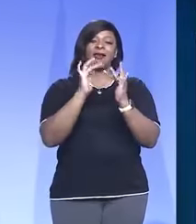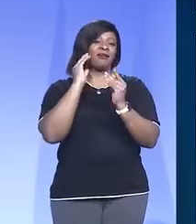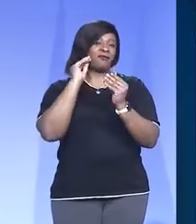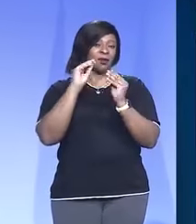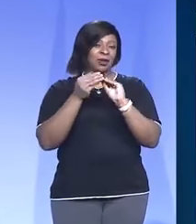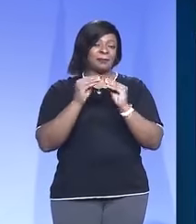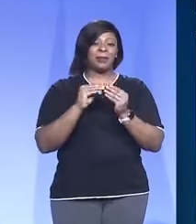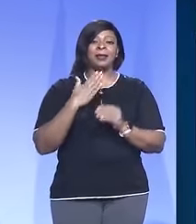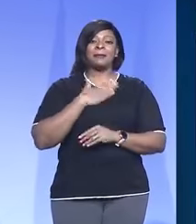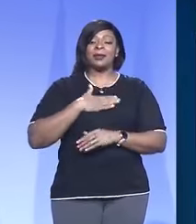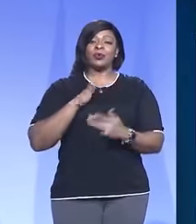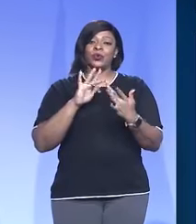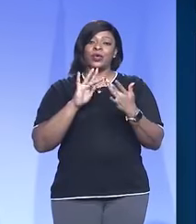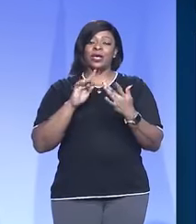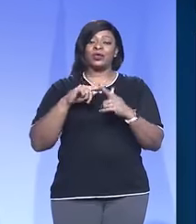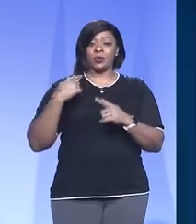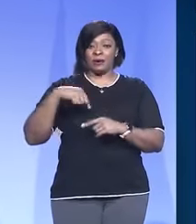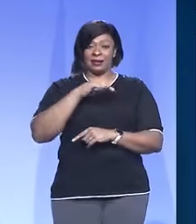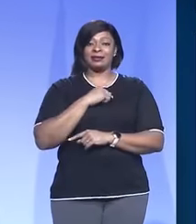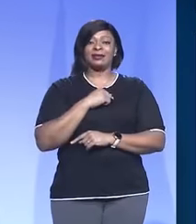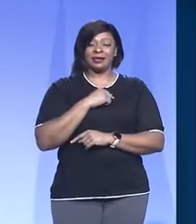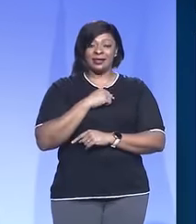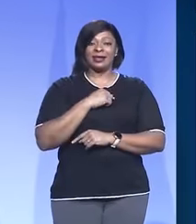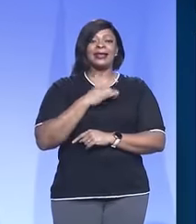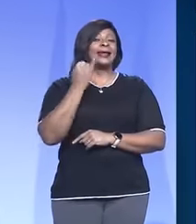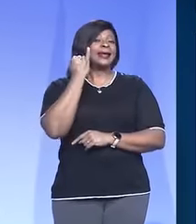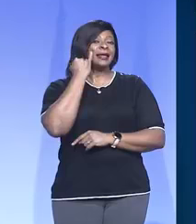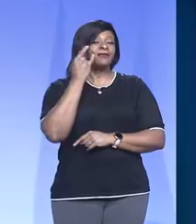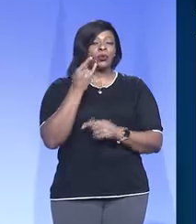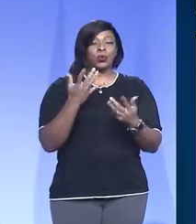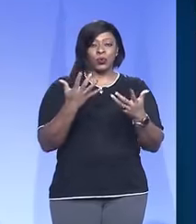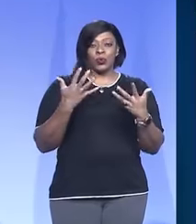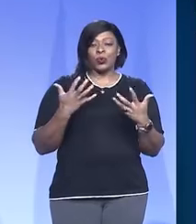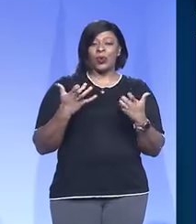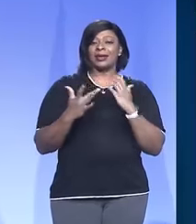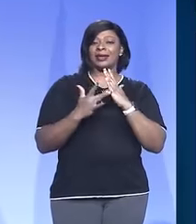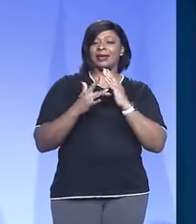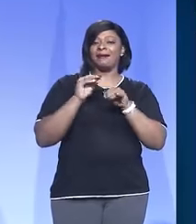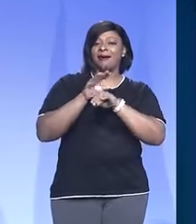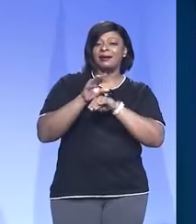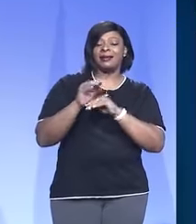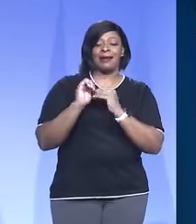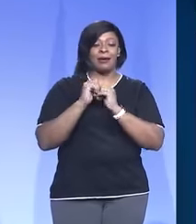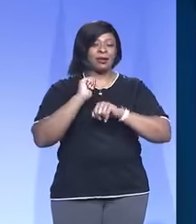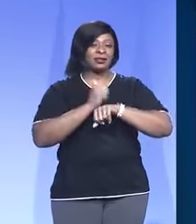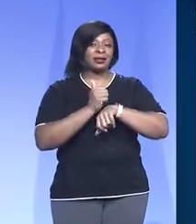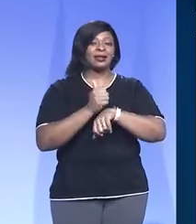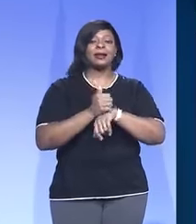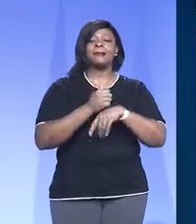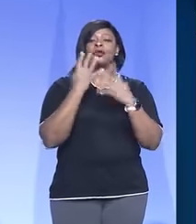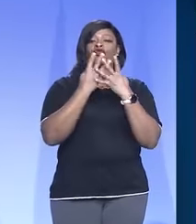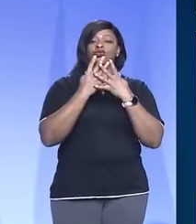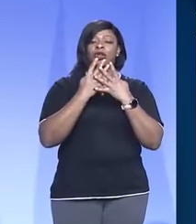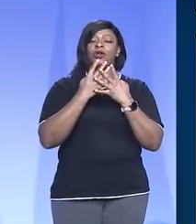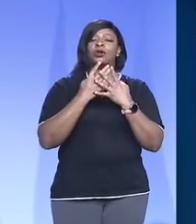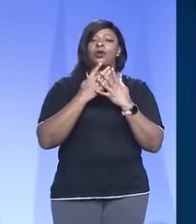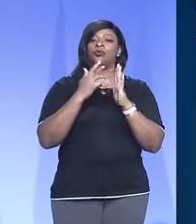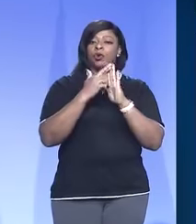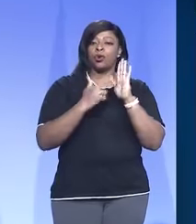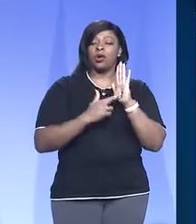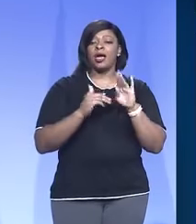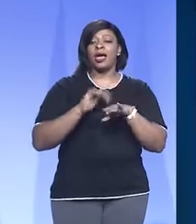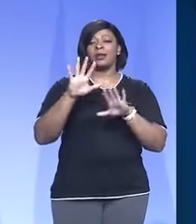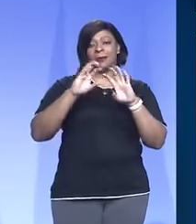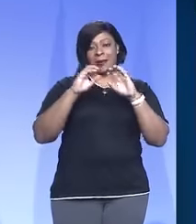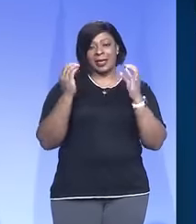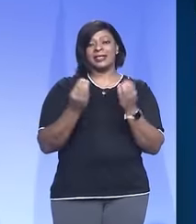number. Please reach out to us if you would like technical guidance on setting up a screening protocol at